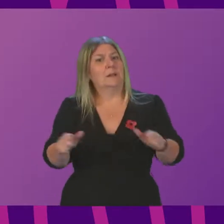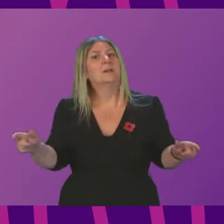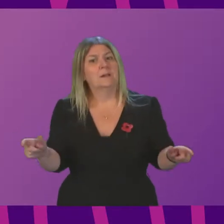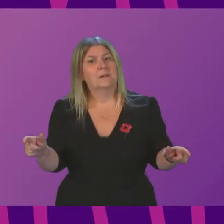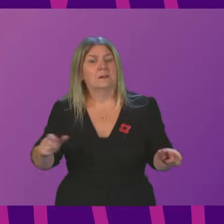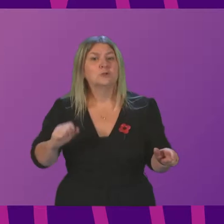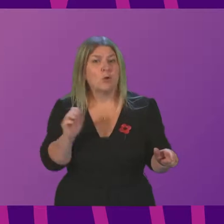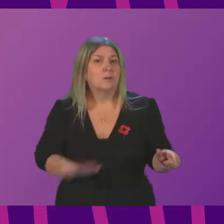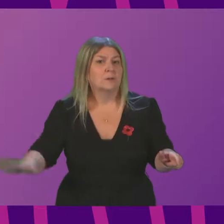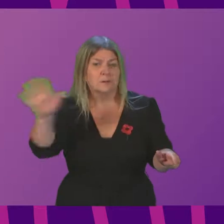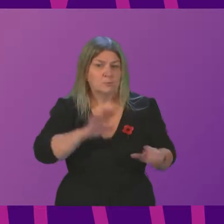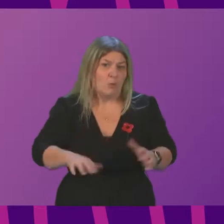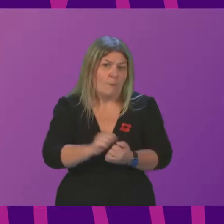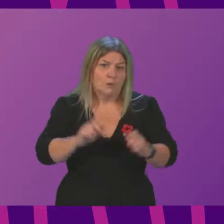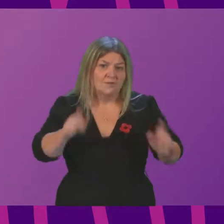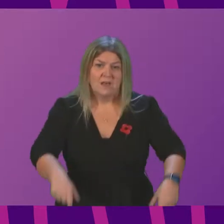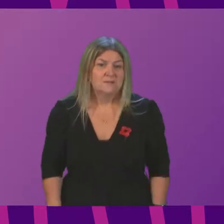we will make no apology for doing that.